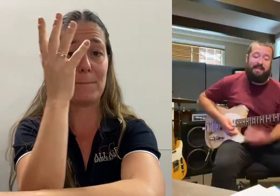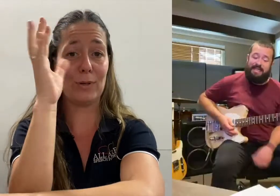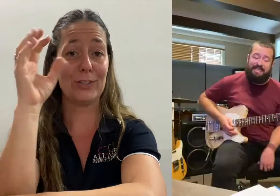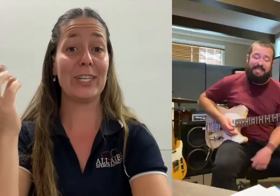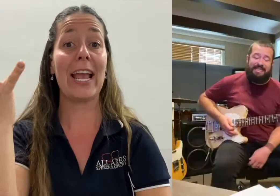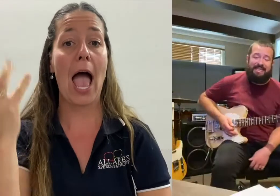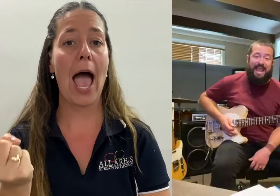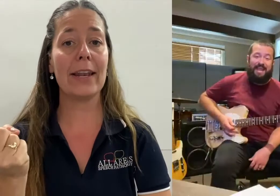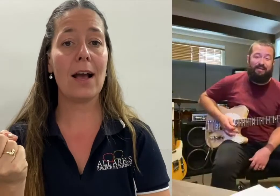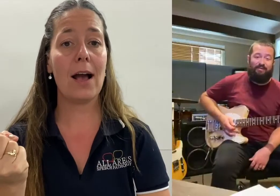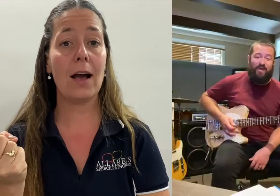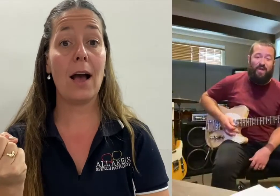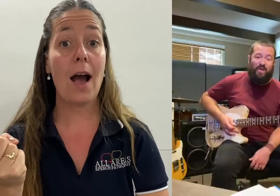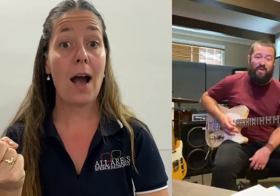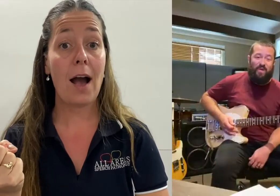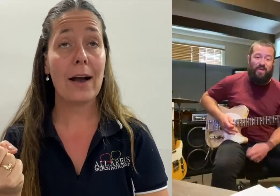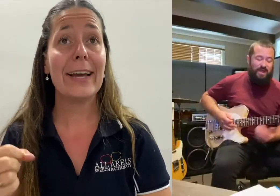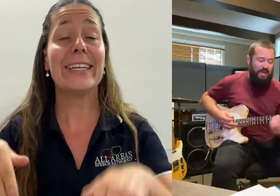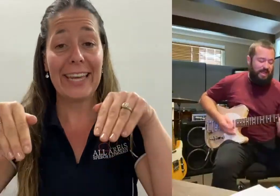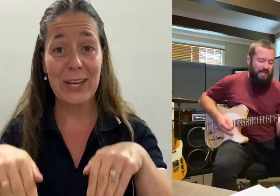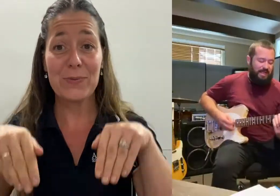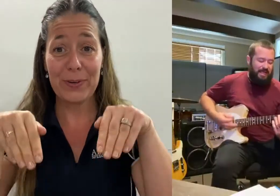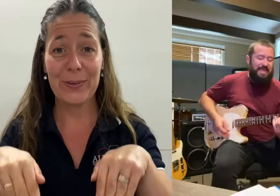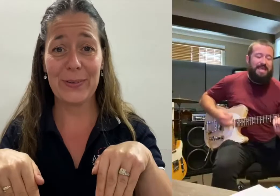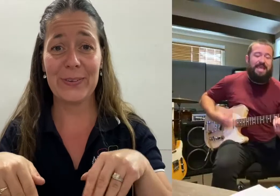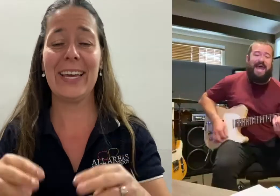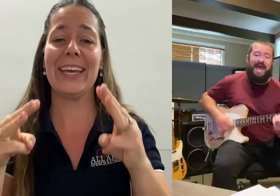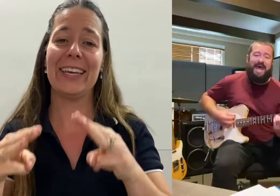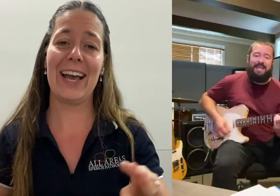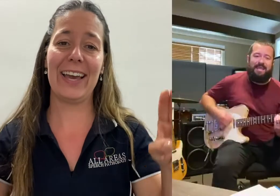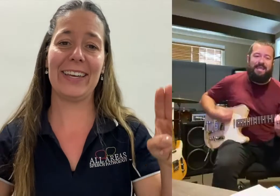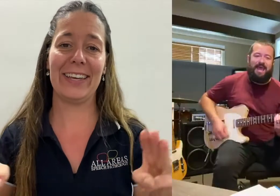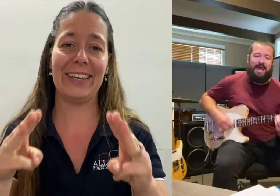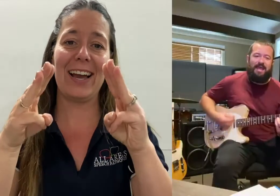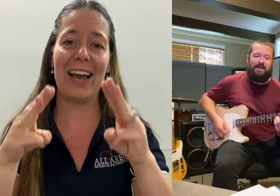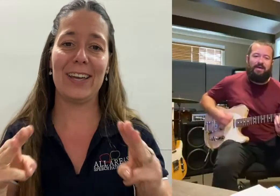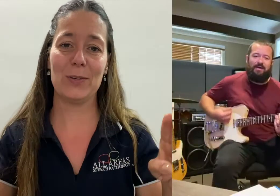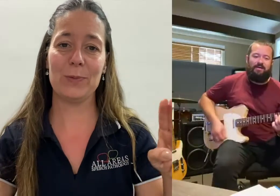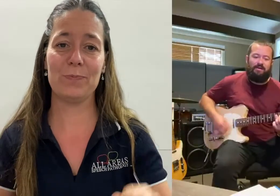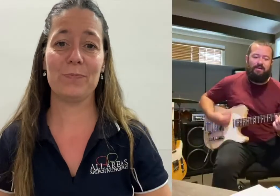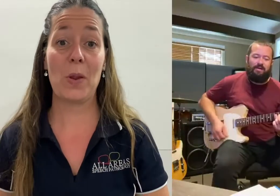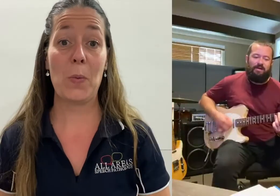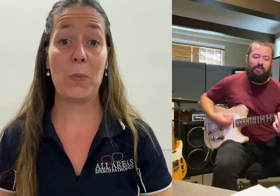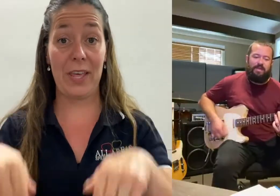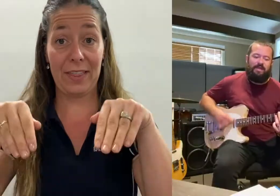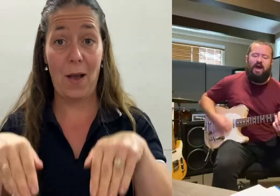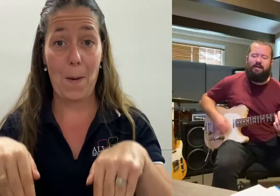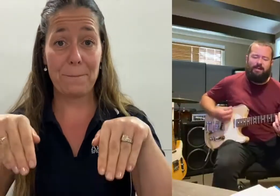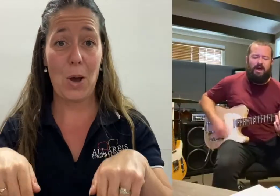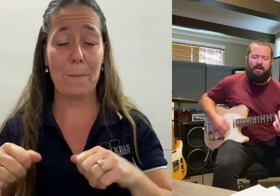bush she had a kangaroo. E, I, E, I, O. With a hop, hop